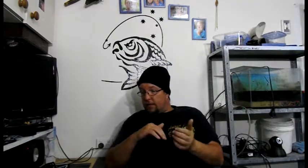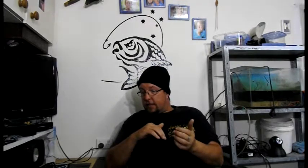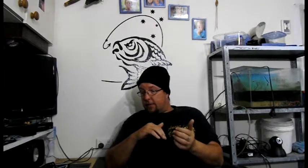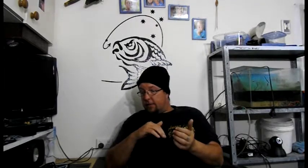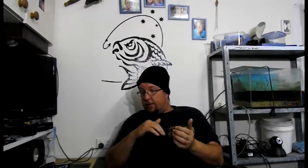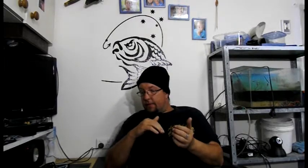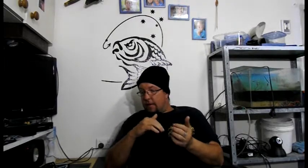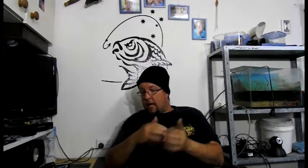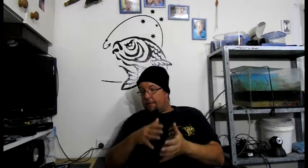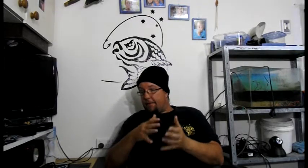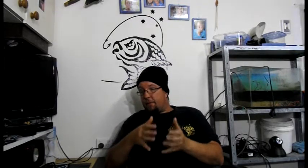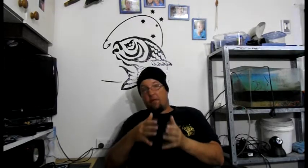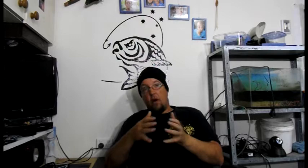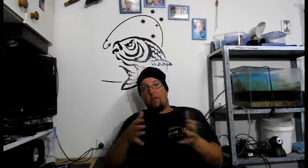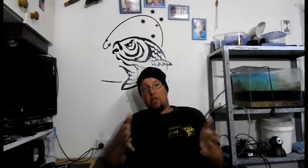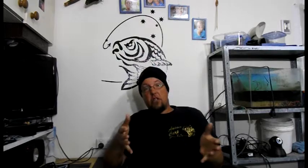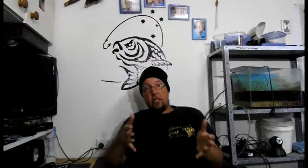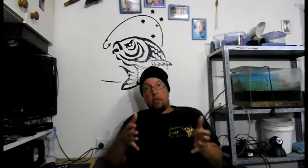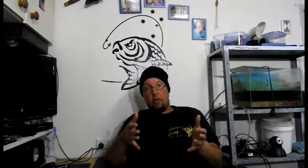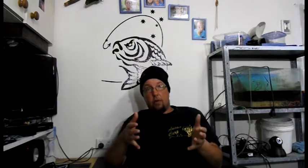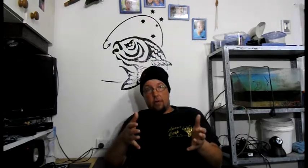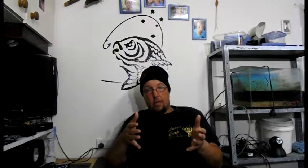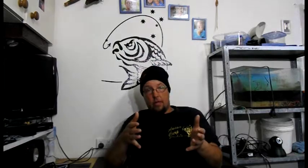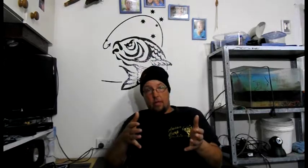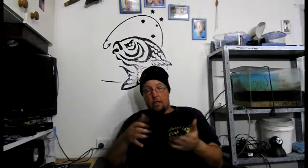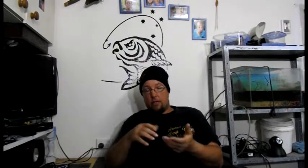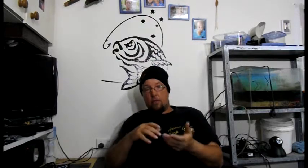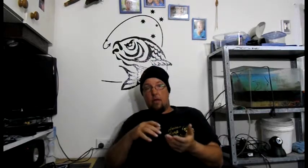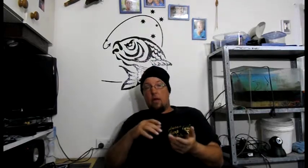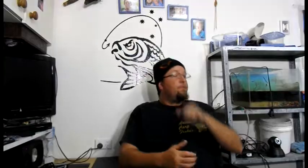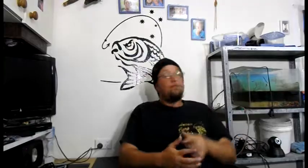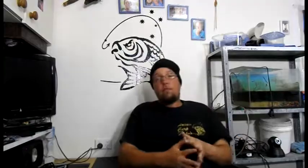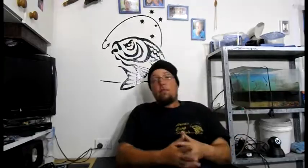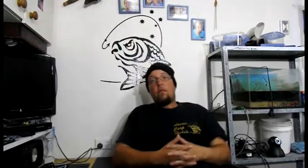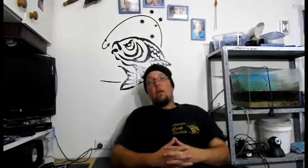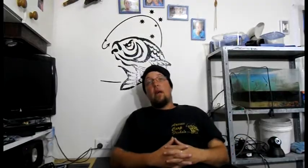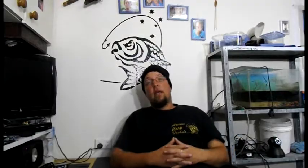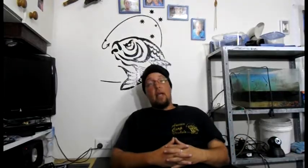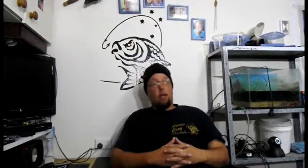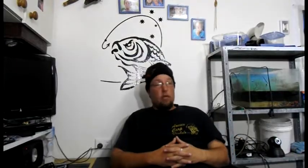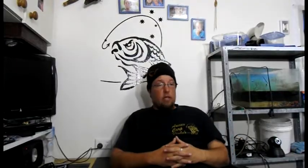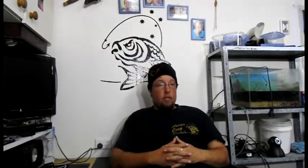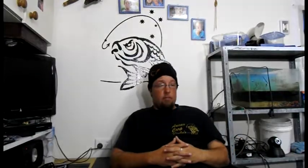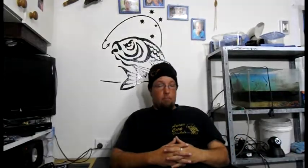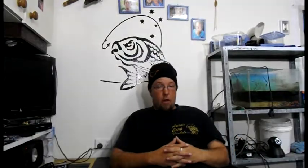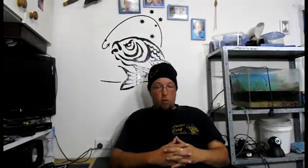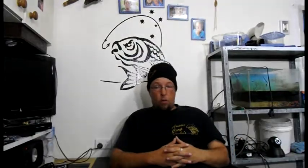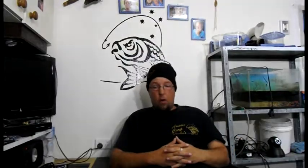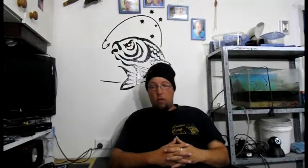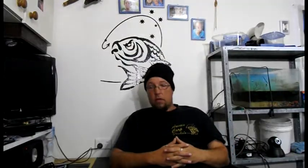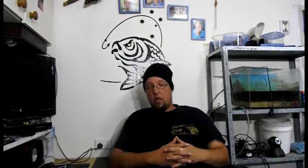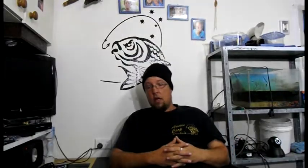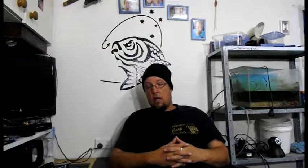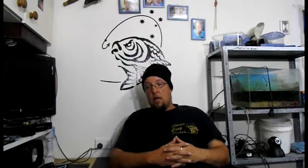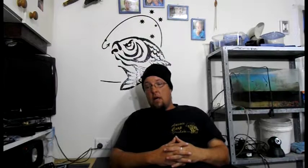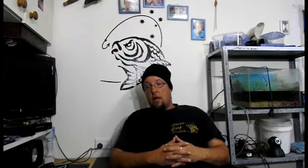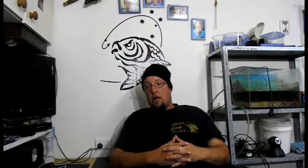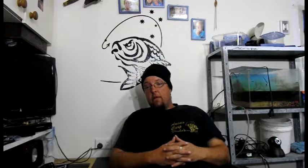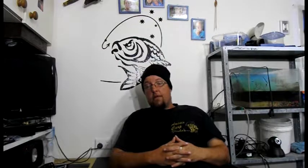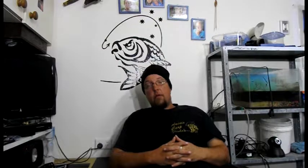So carp provide fishing in suburban animals. Again on those local ponds. Very